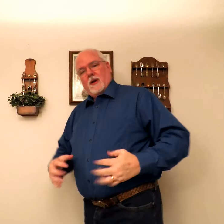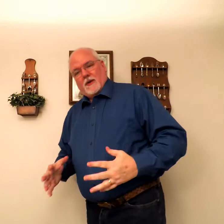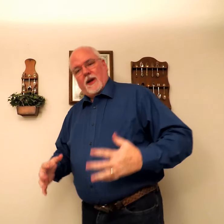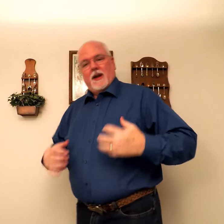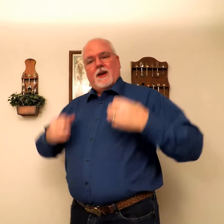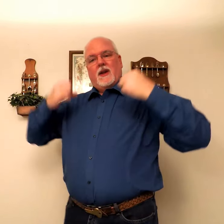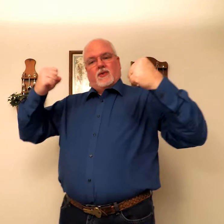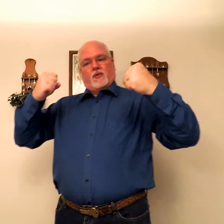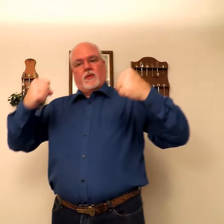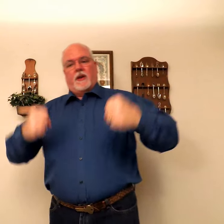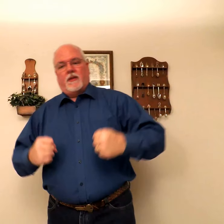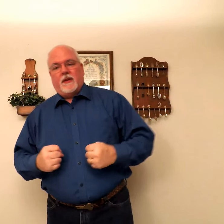Okay. Strength.